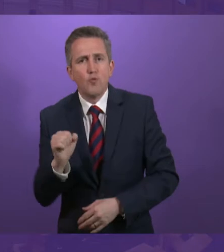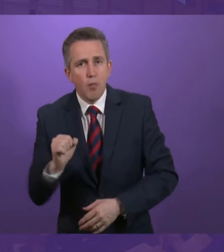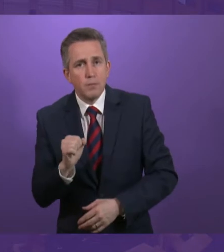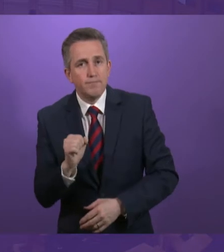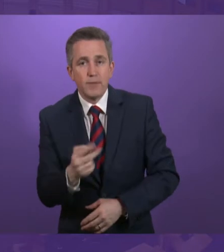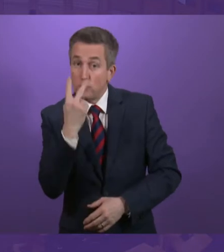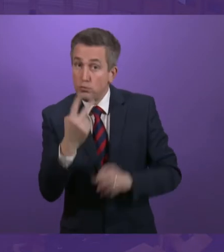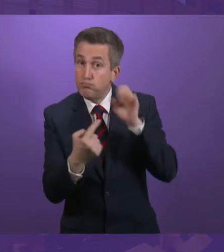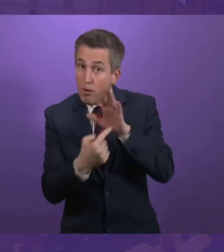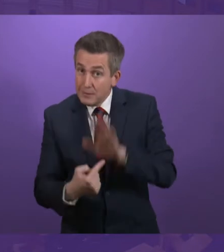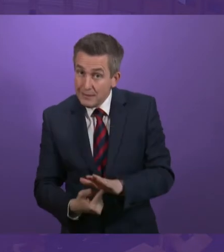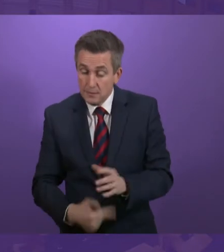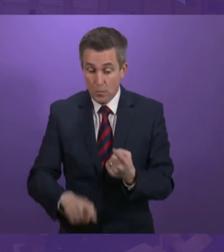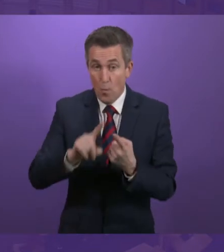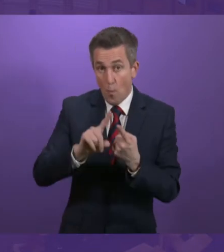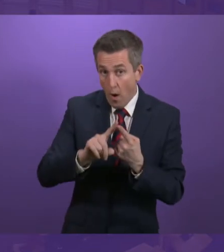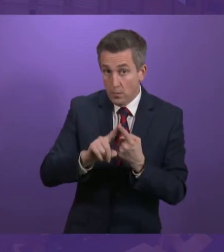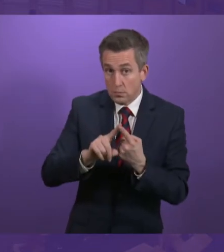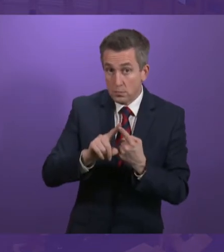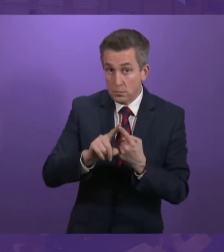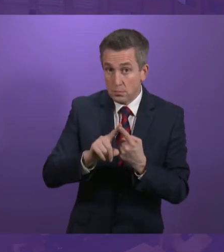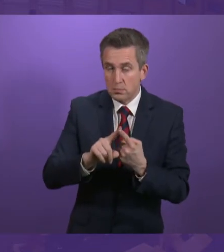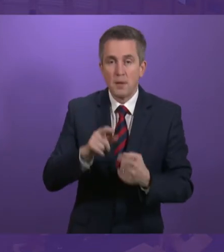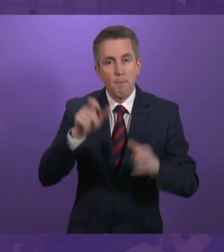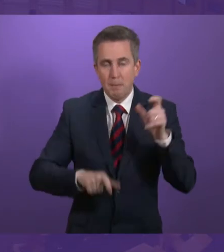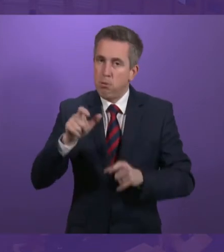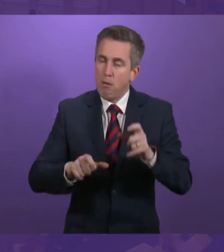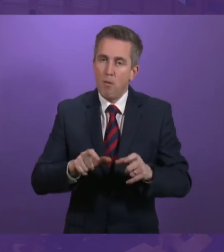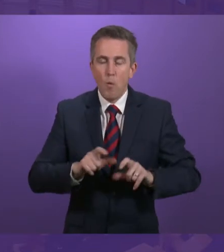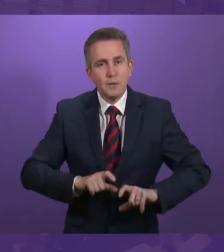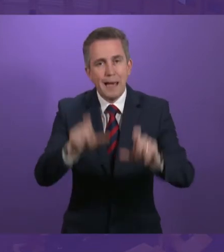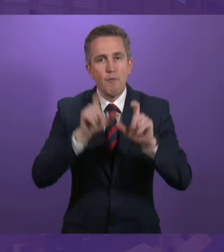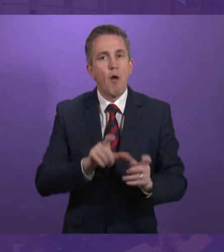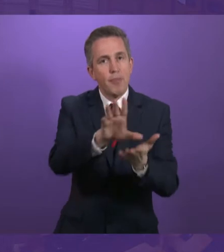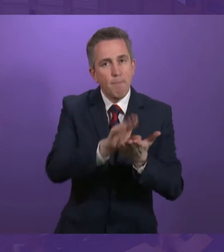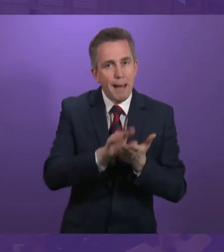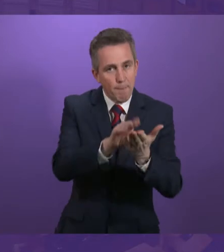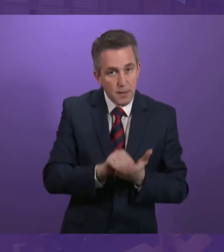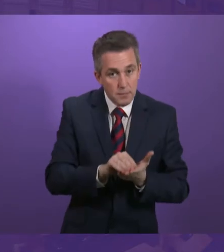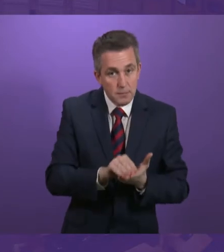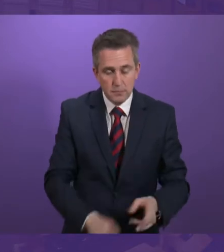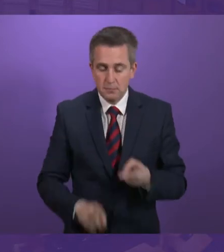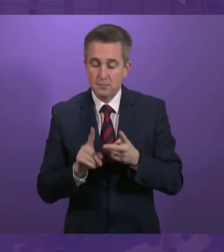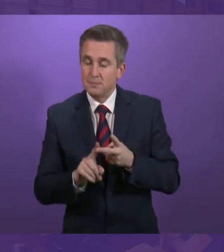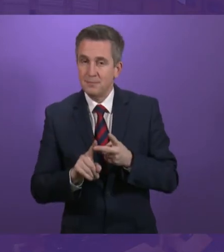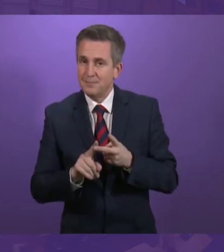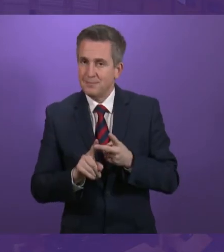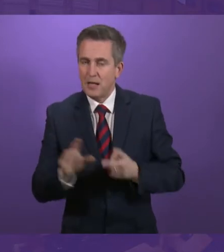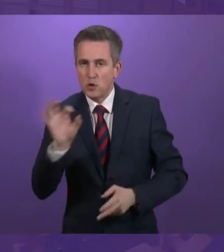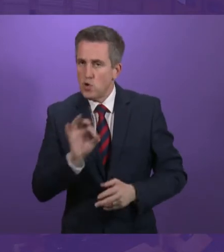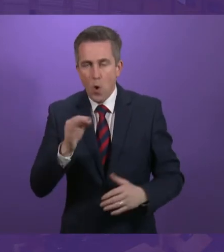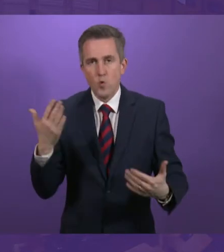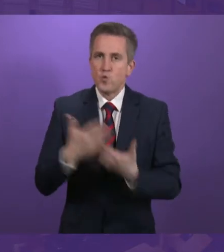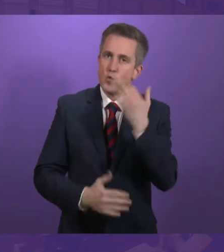priorities were that people should continue to receive the correct payments at the right time and that no one should be subject to a DWP face-to-face